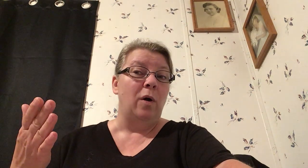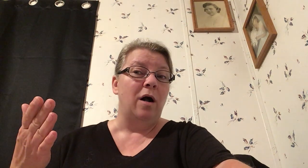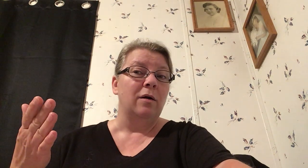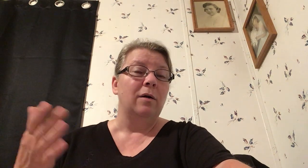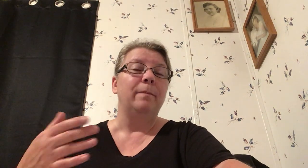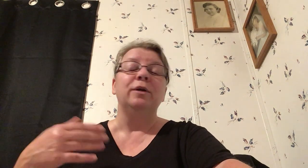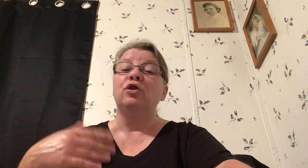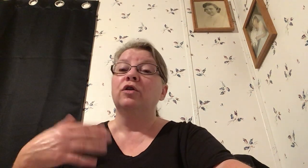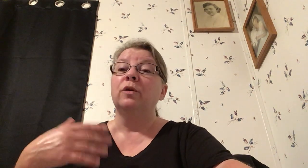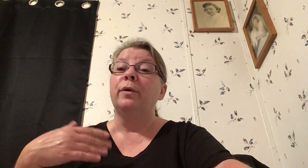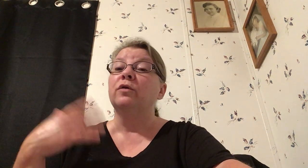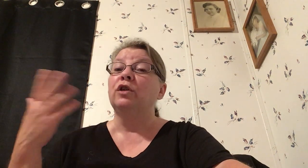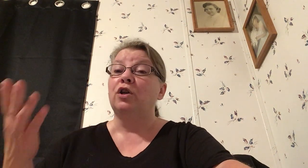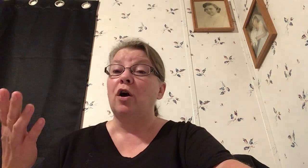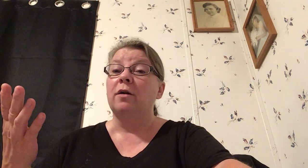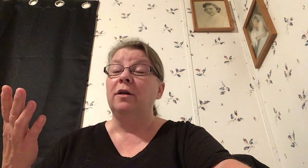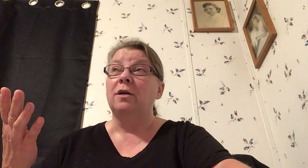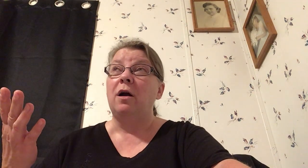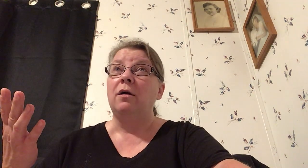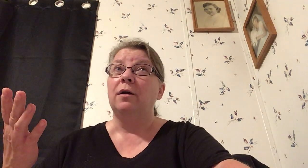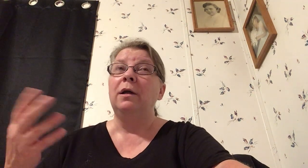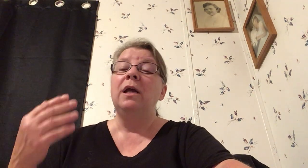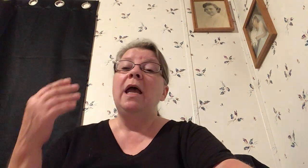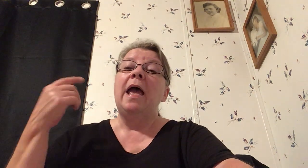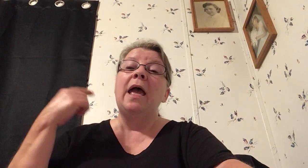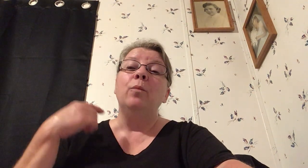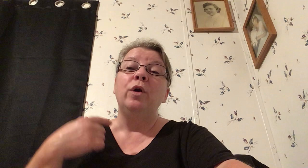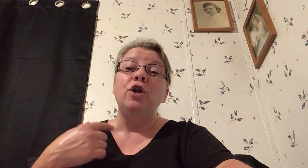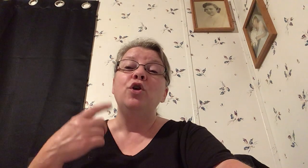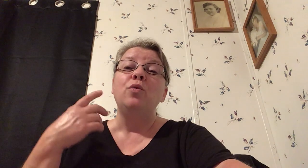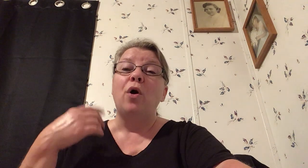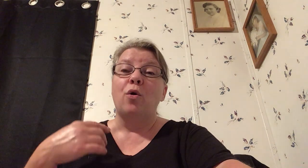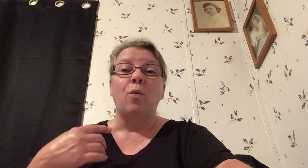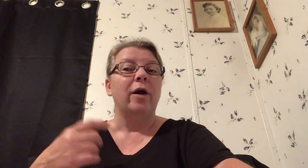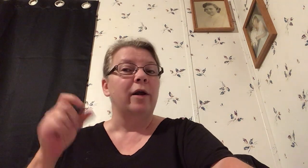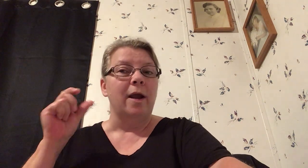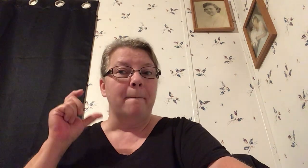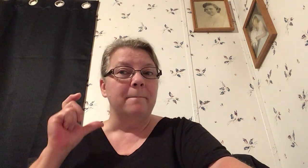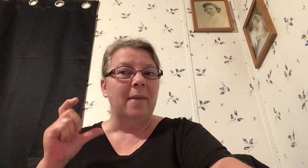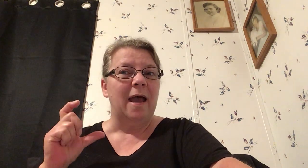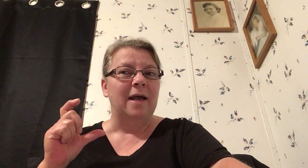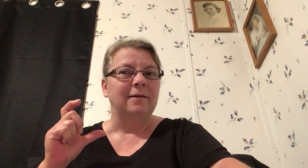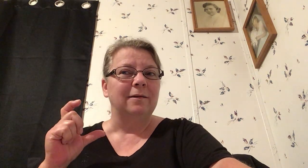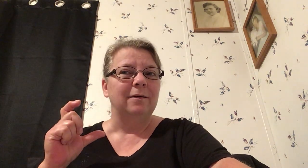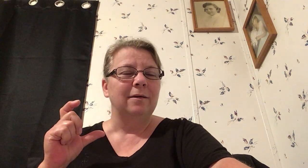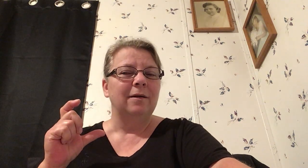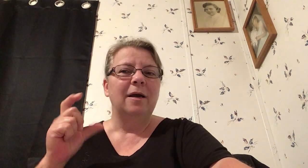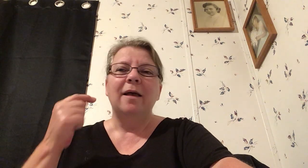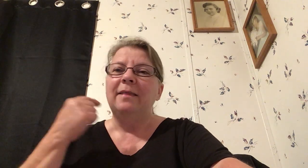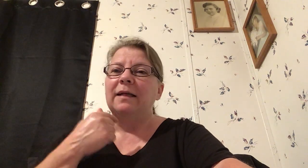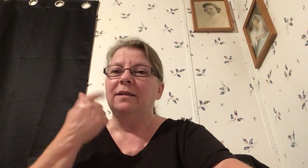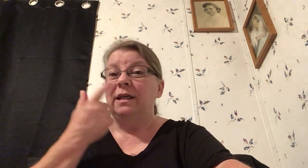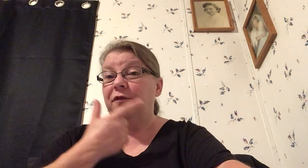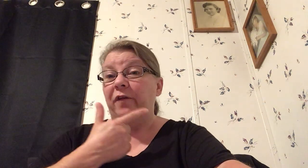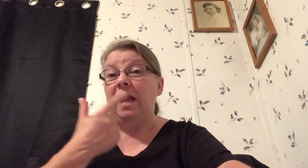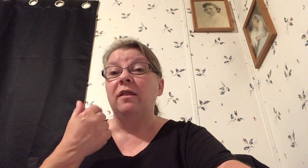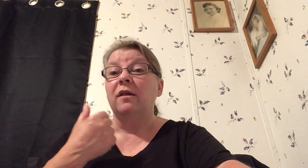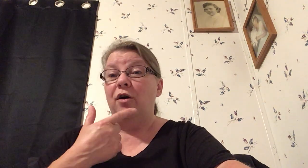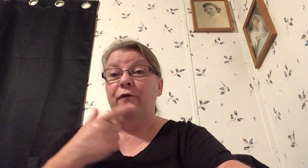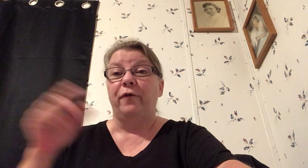walk but you're supposed to talk the talk and when you are wearing a mask that says faith over